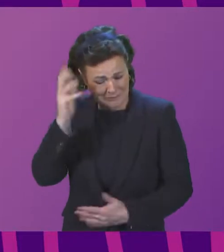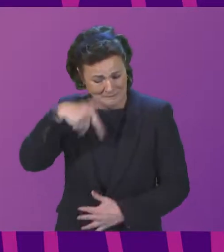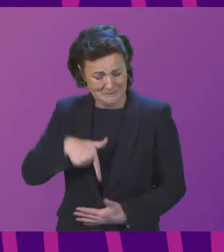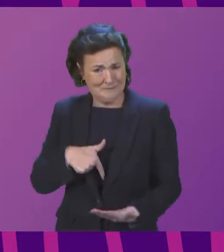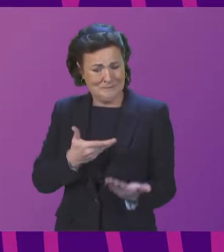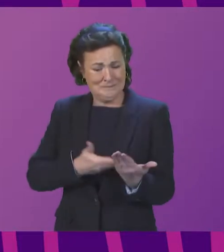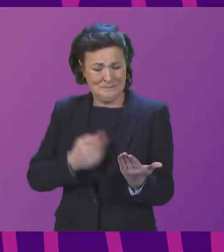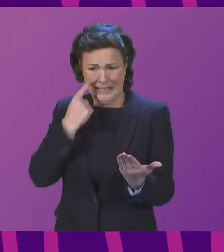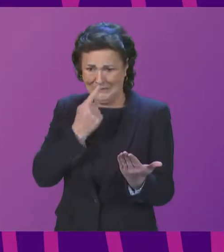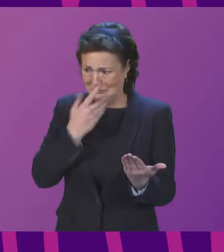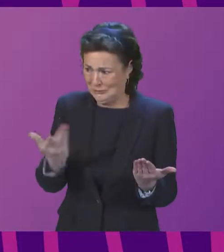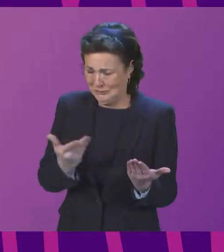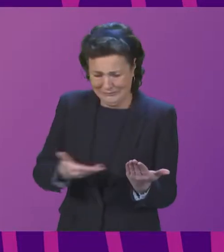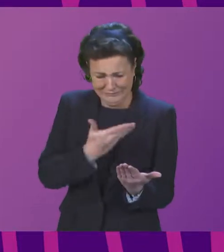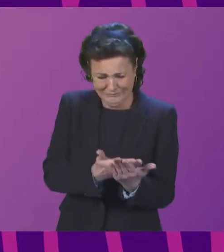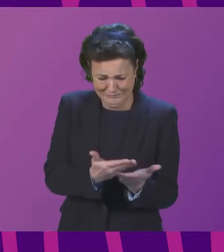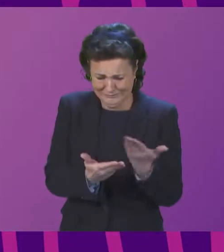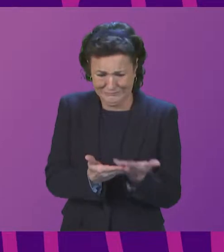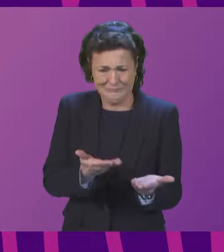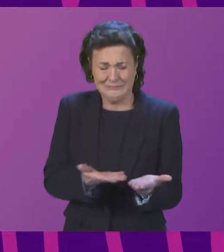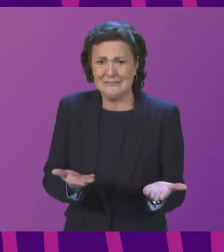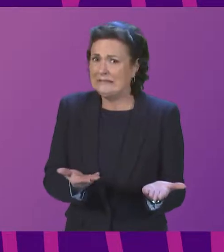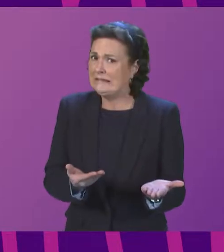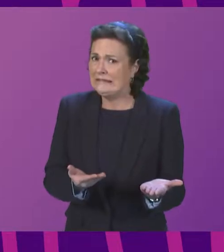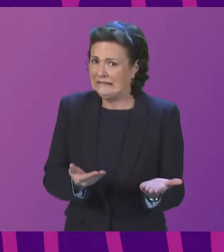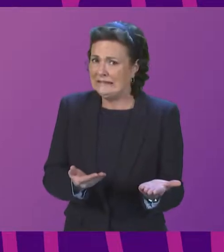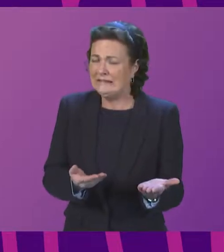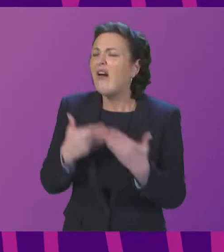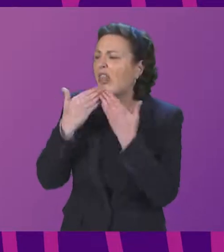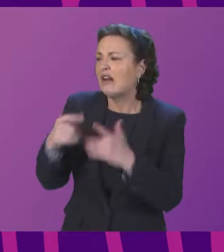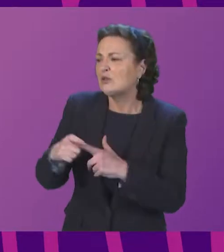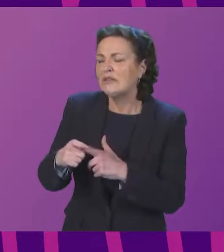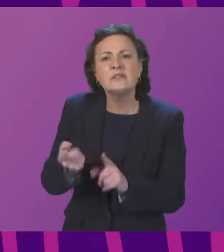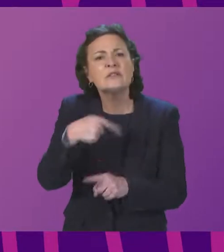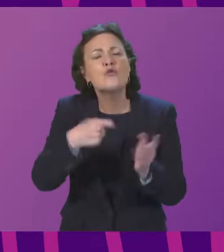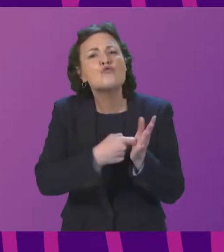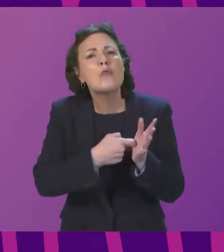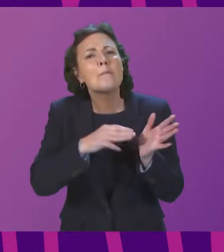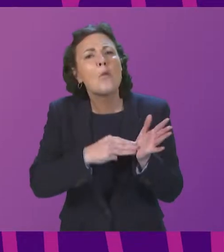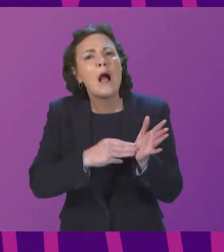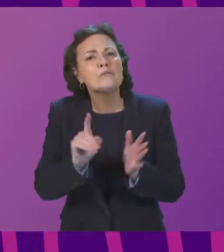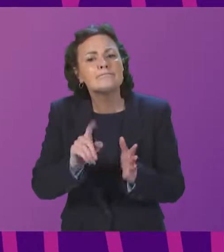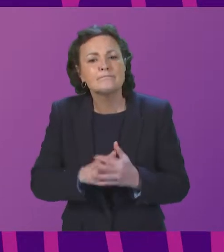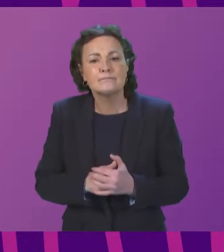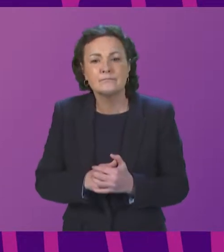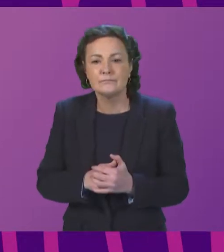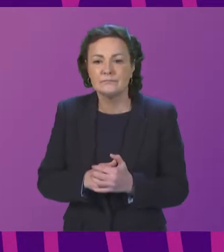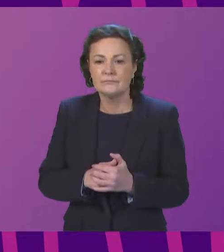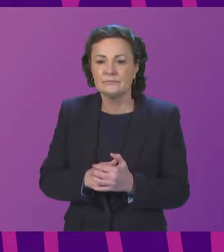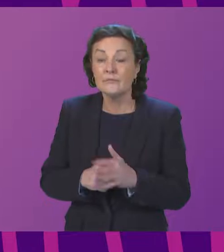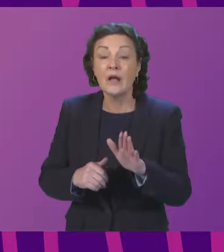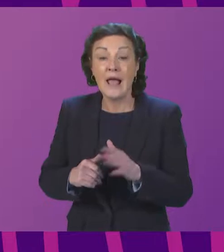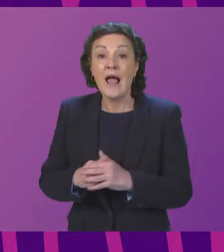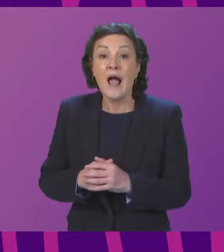the evidence that's been put before us. Thank you David. Ruth Maguire. Sorry pressing up with myself there.